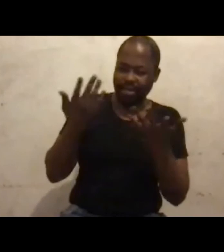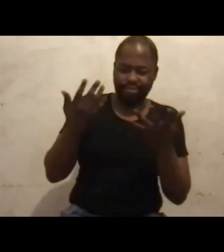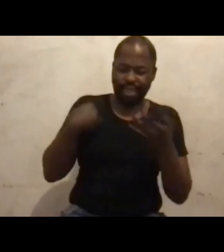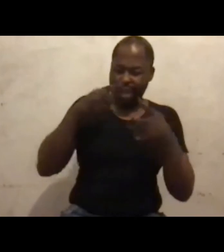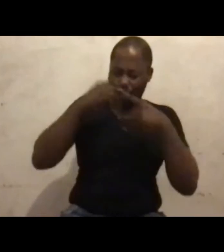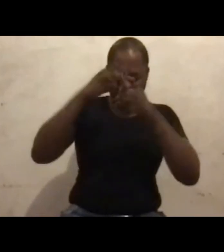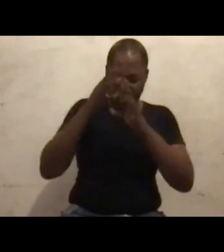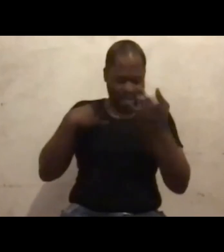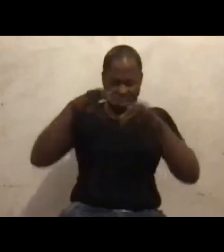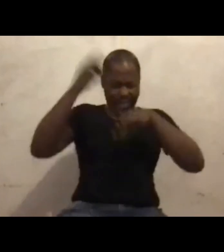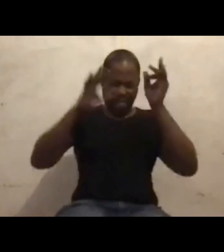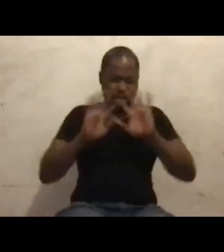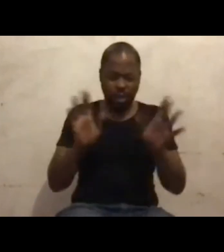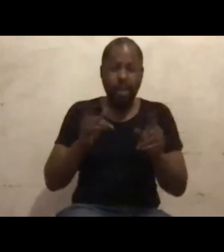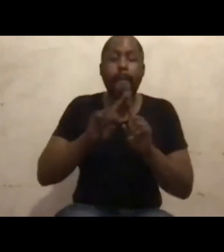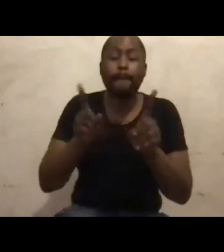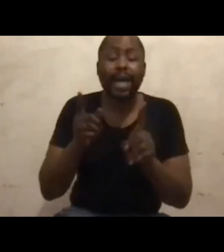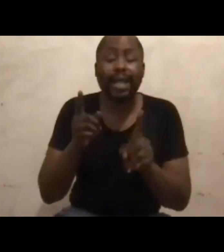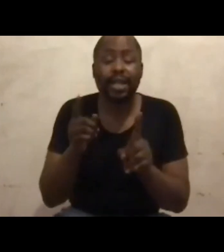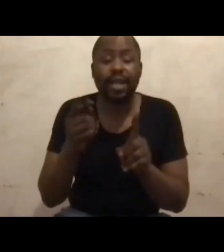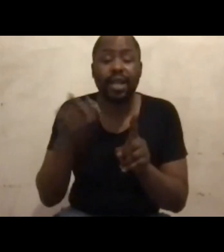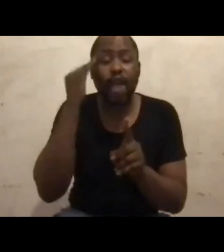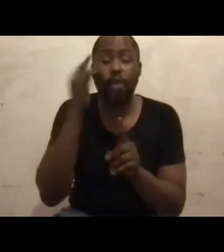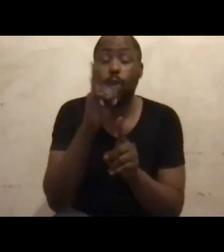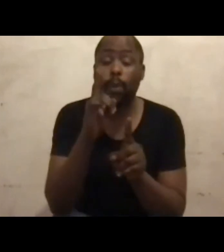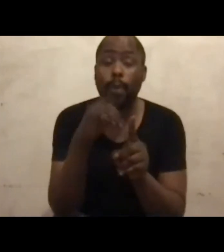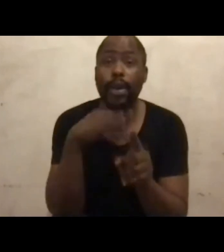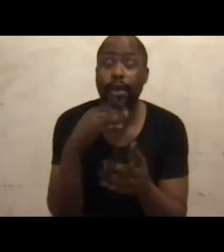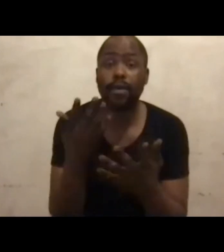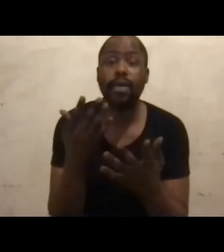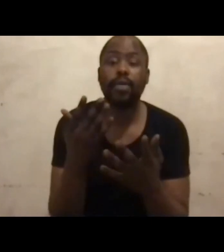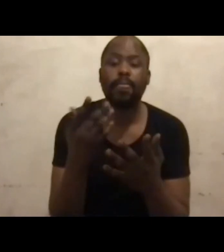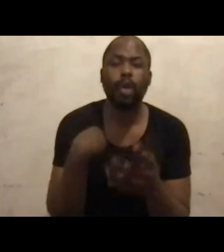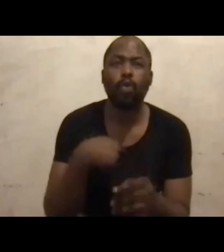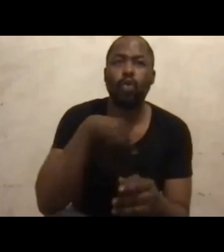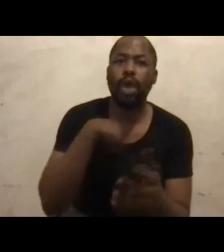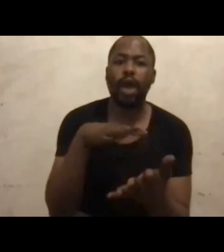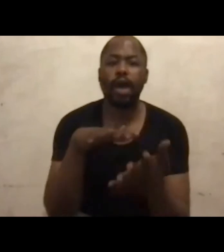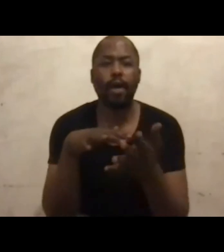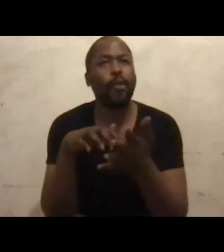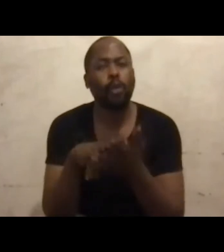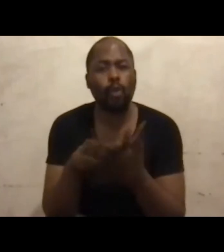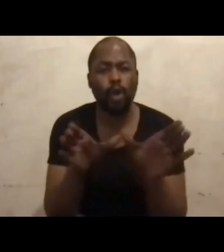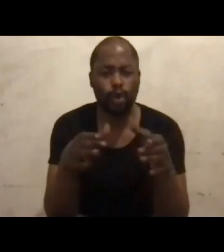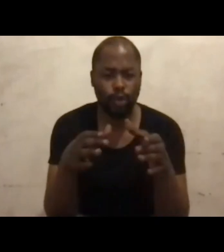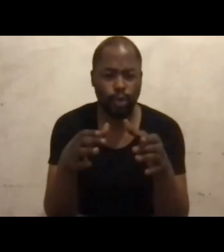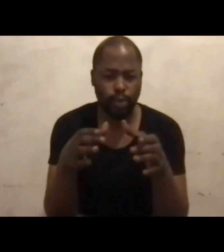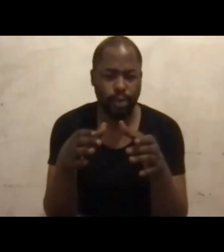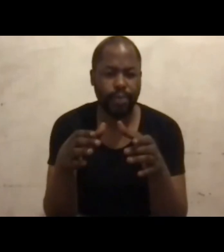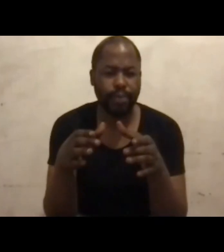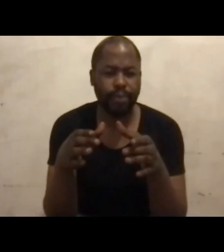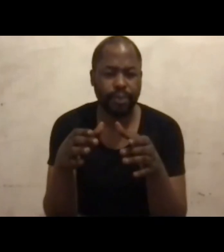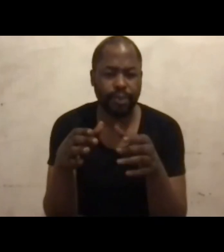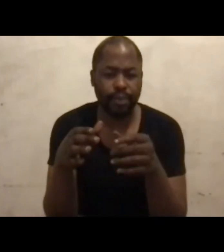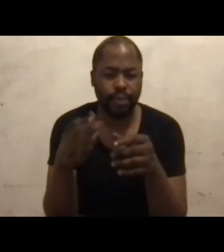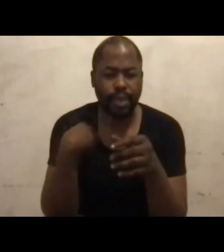know about pandemics, but we are a vulnerable group. We should have been given preference. And